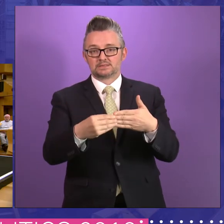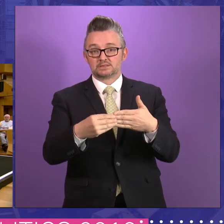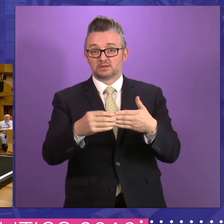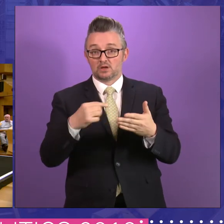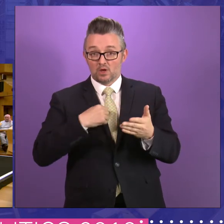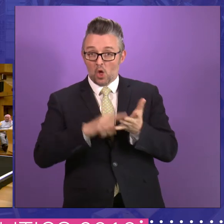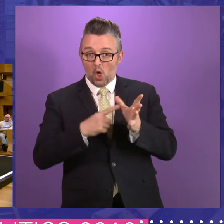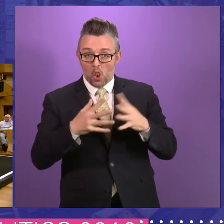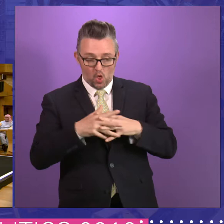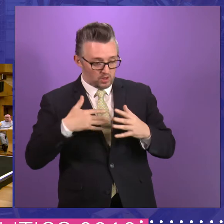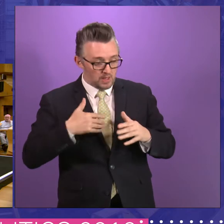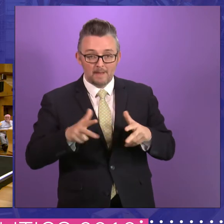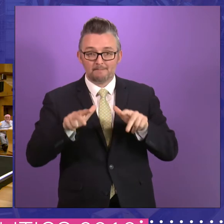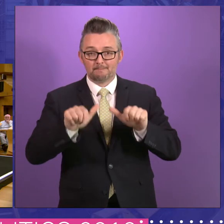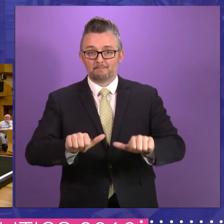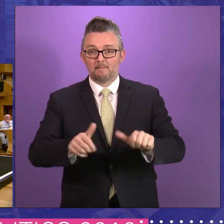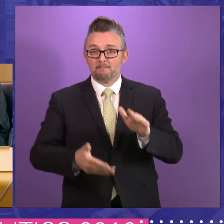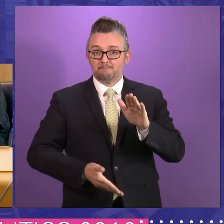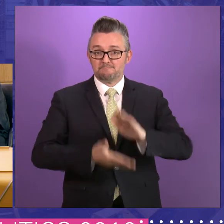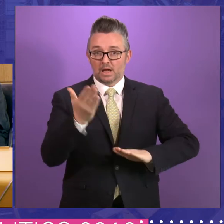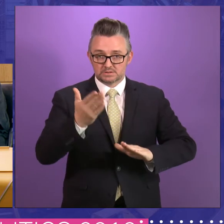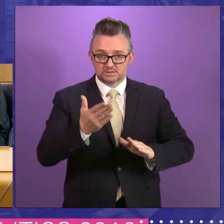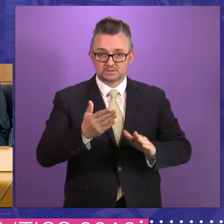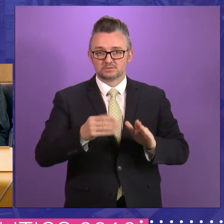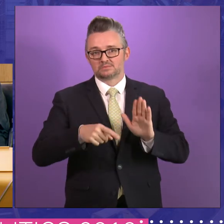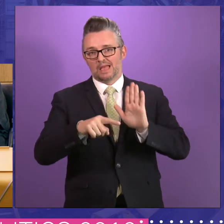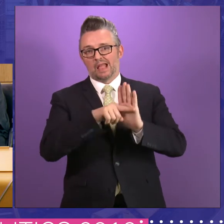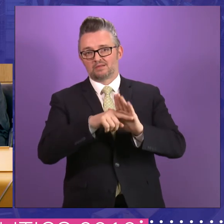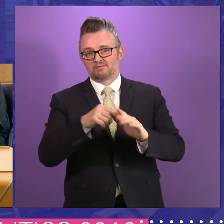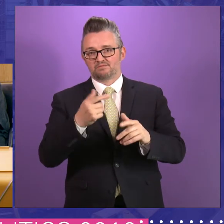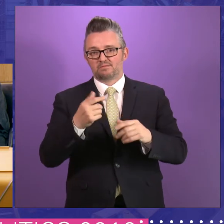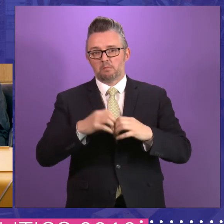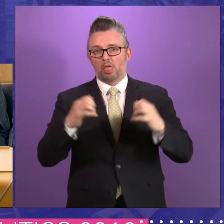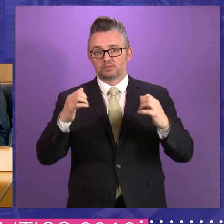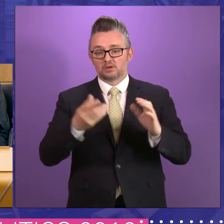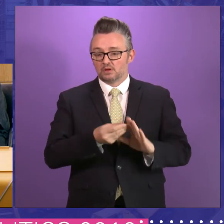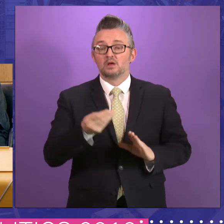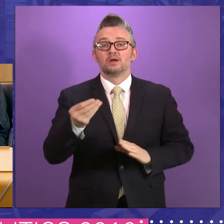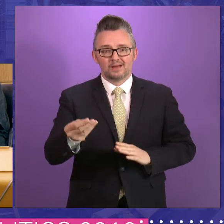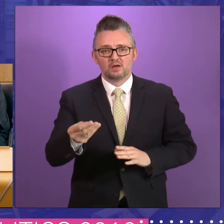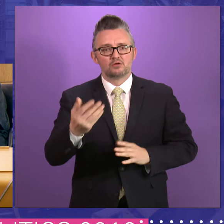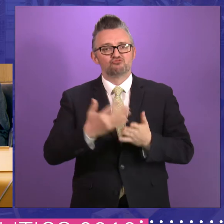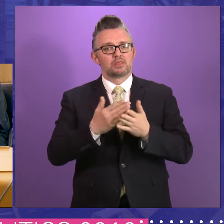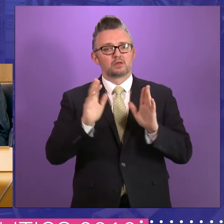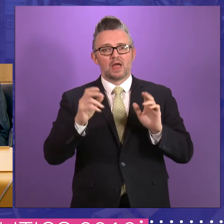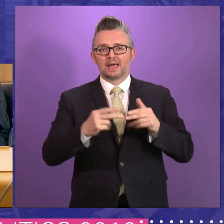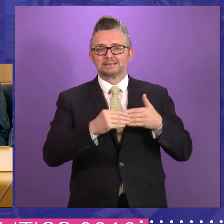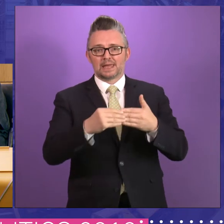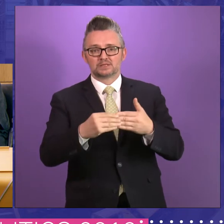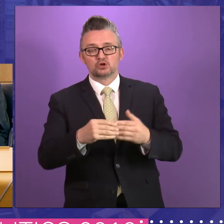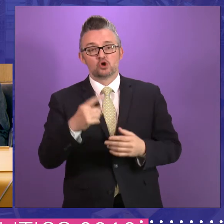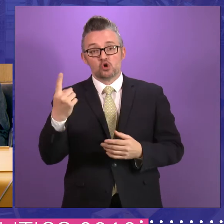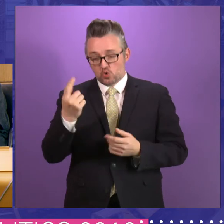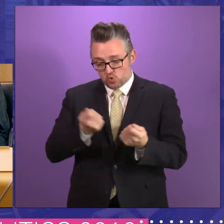legislation and the Act of Parliament, the important part of the scrutiny was guidance. And that was done by civil